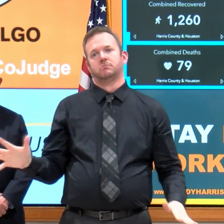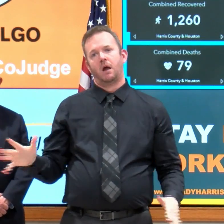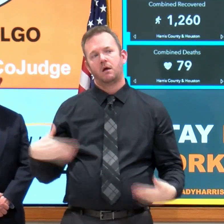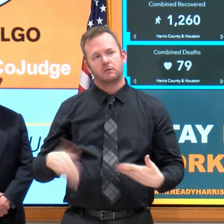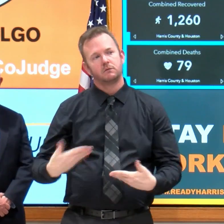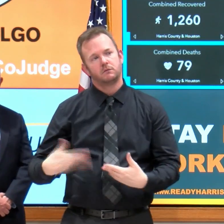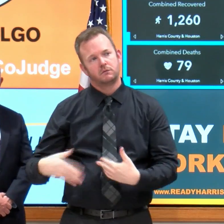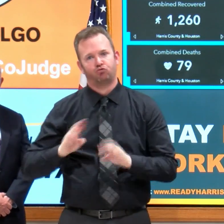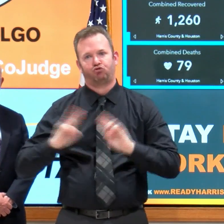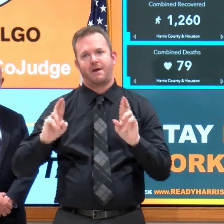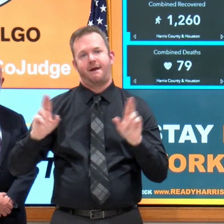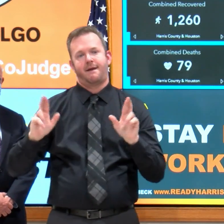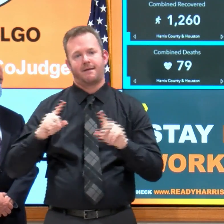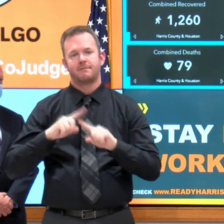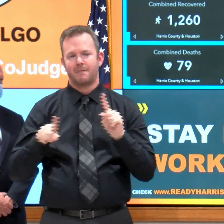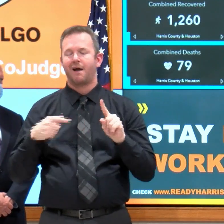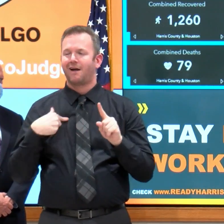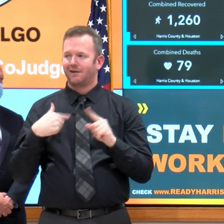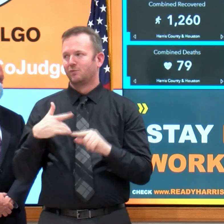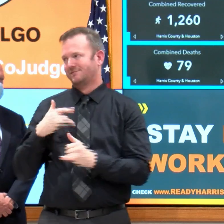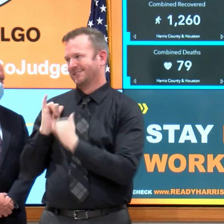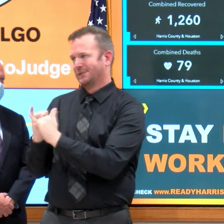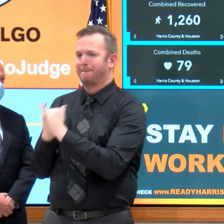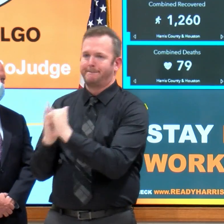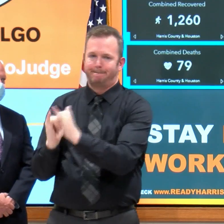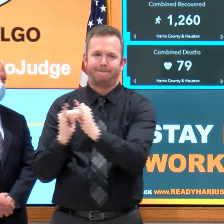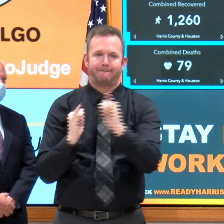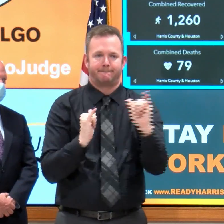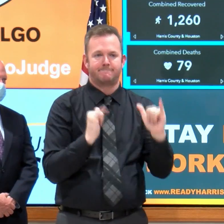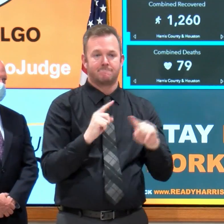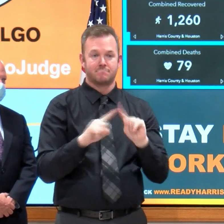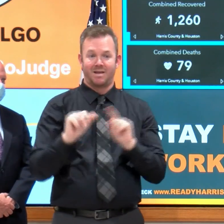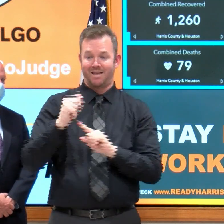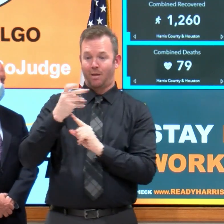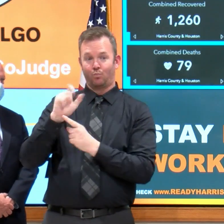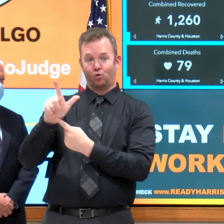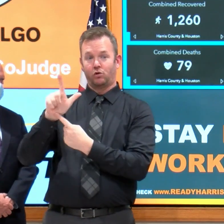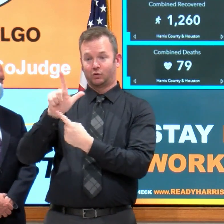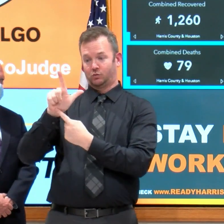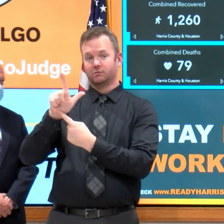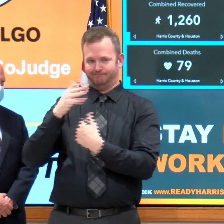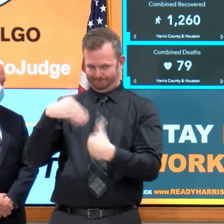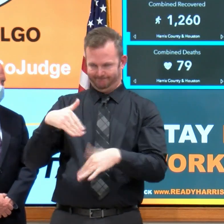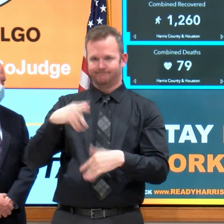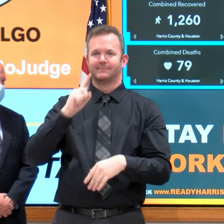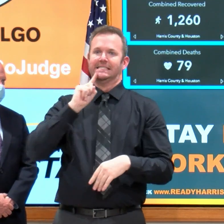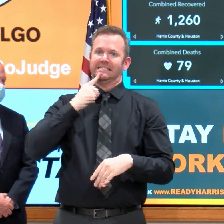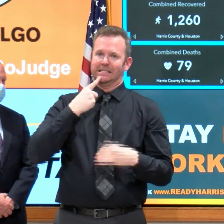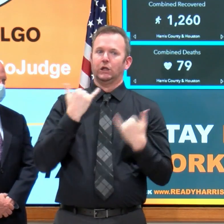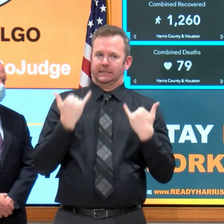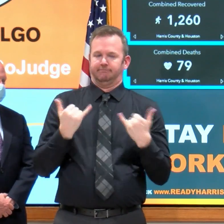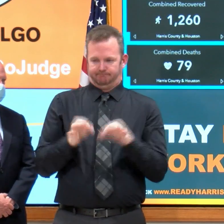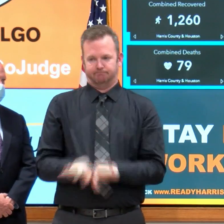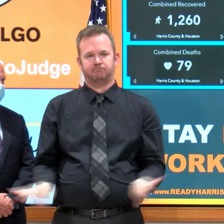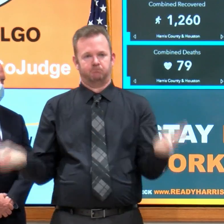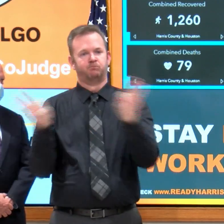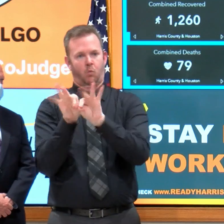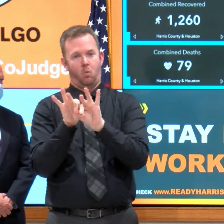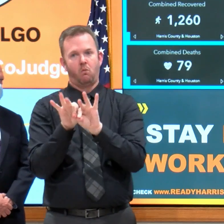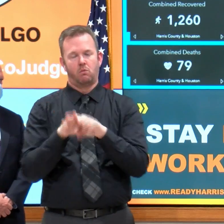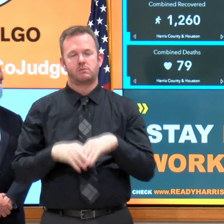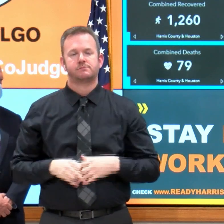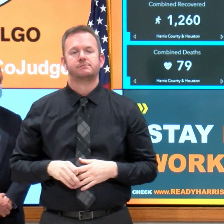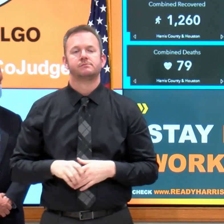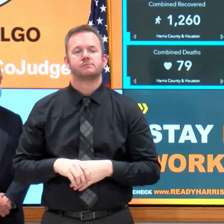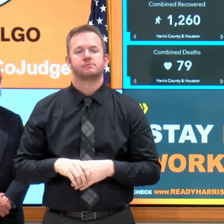But April is a key month. April is a key month. And to the extent, by working together